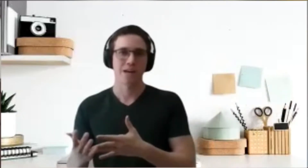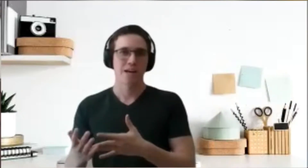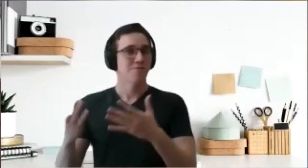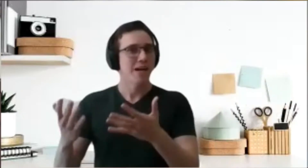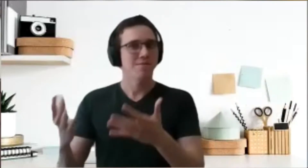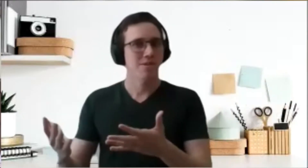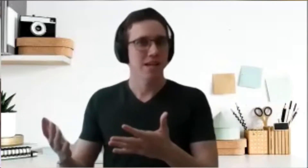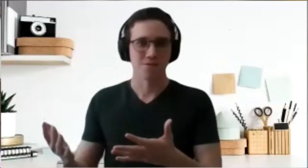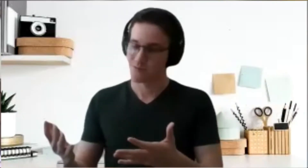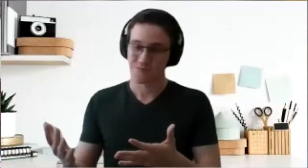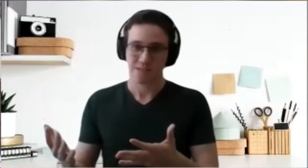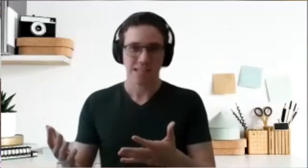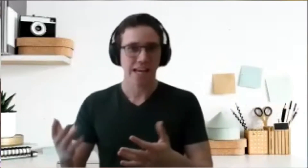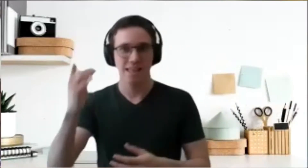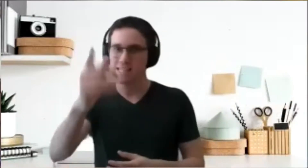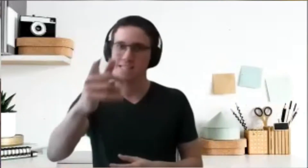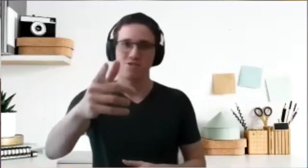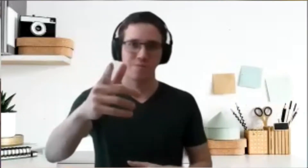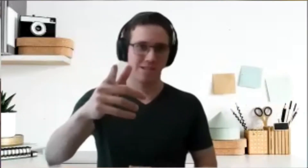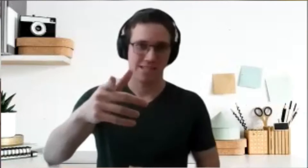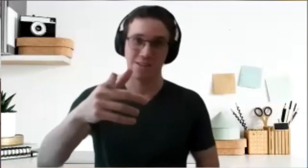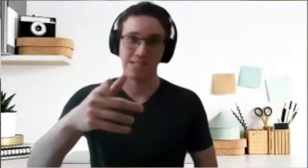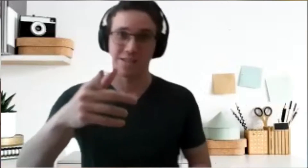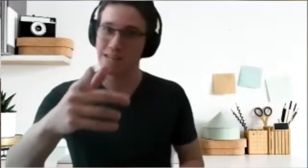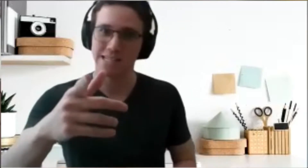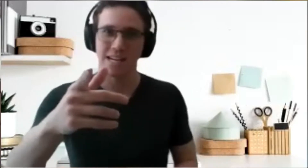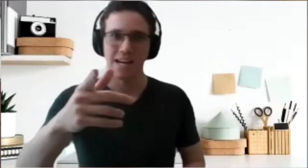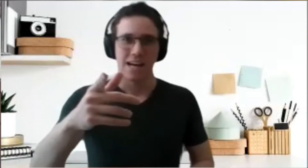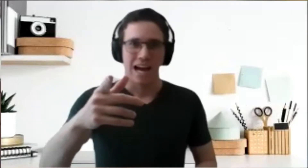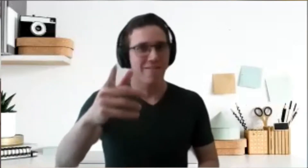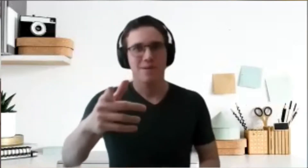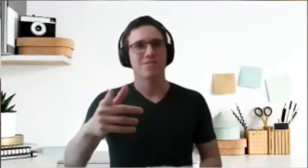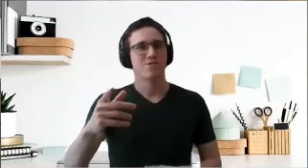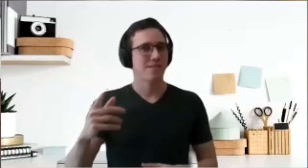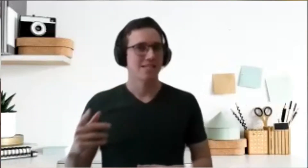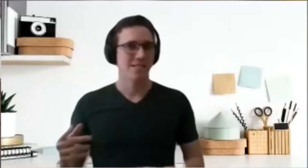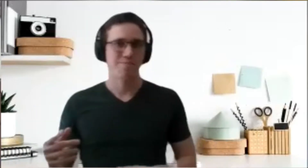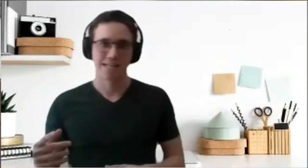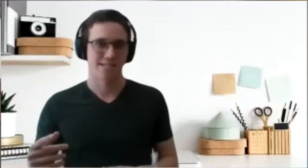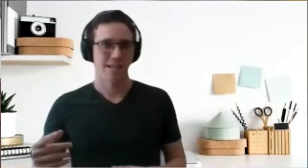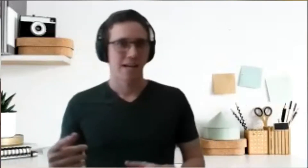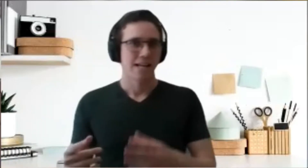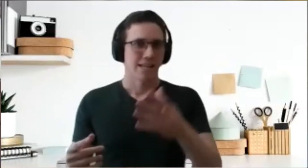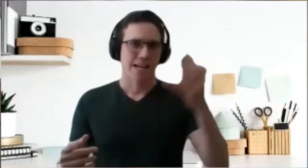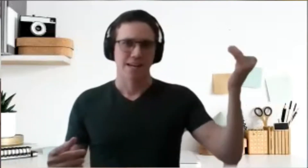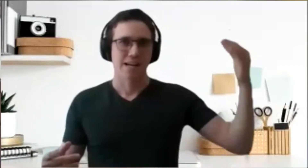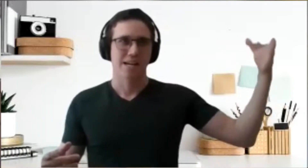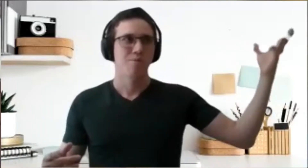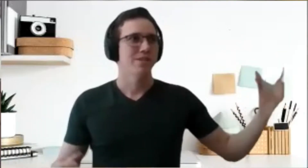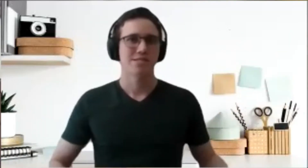You might burn out and listen to me when I tell you that because I've been guilty of that in the past. Like a couple years